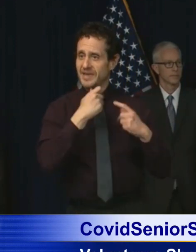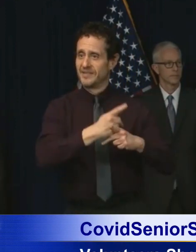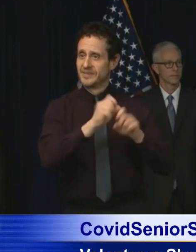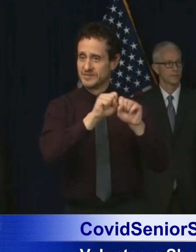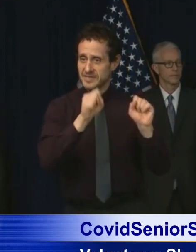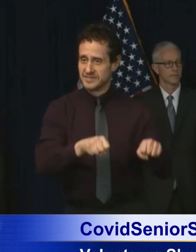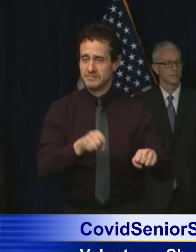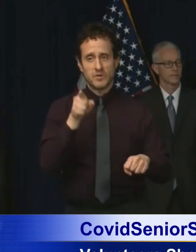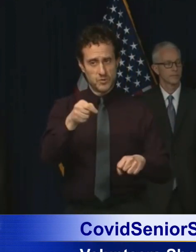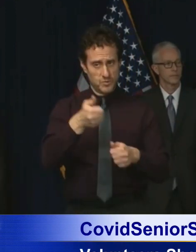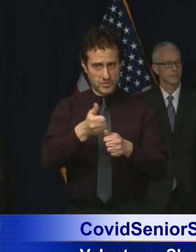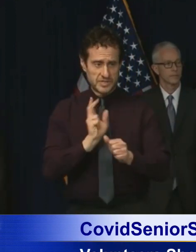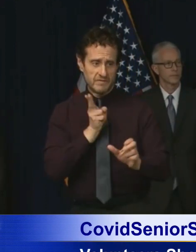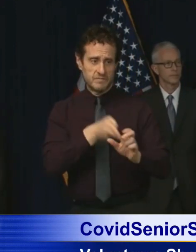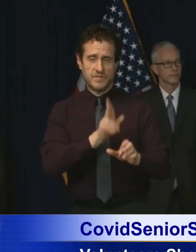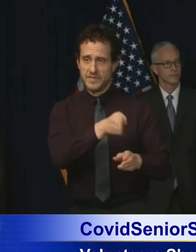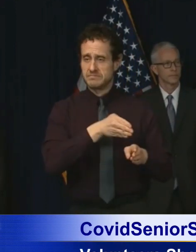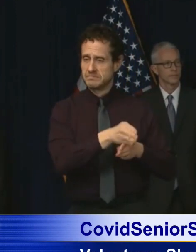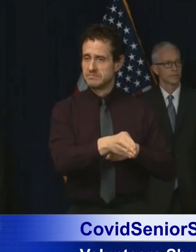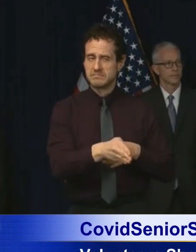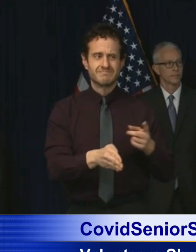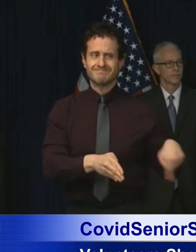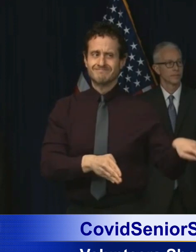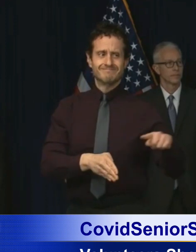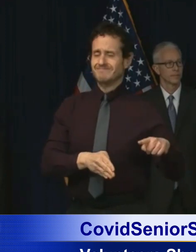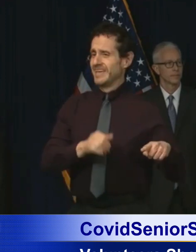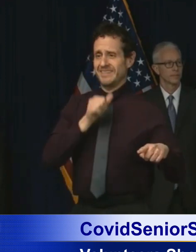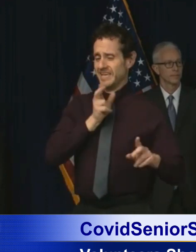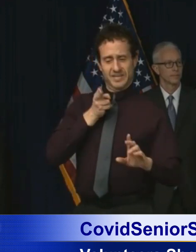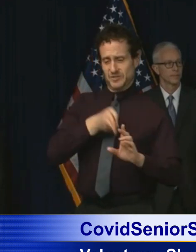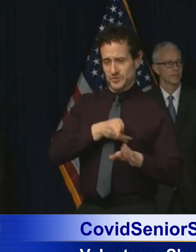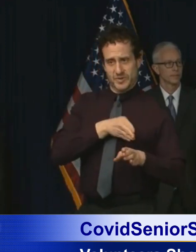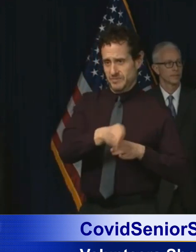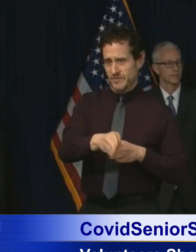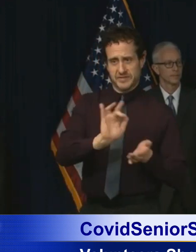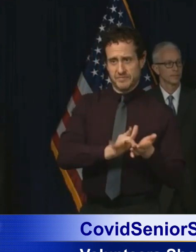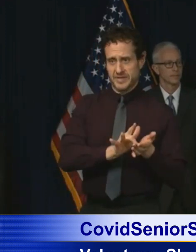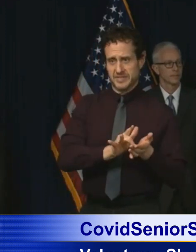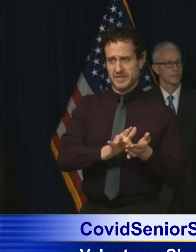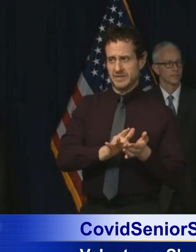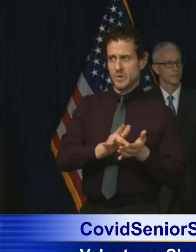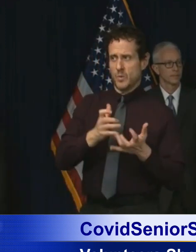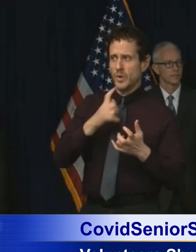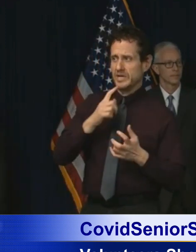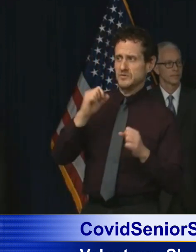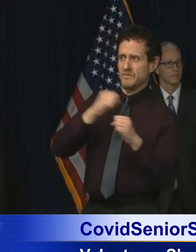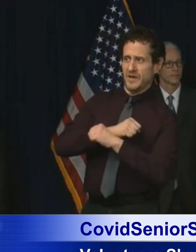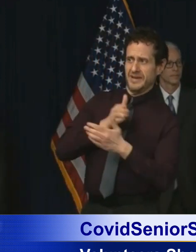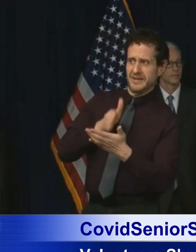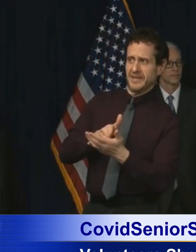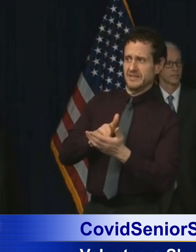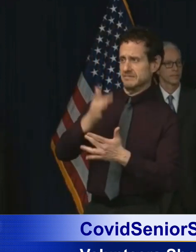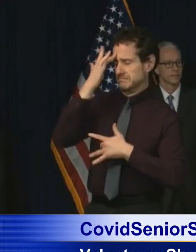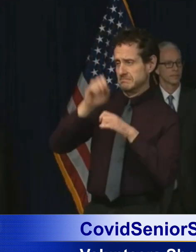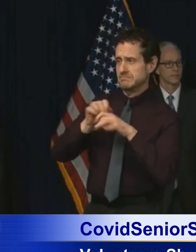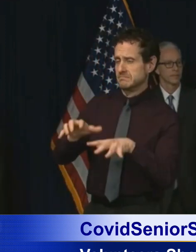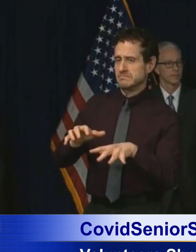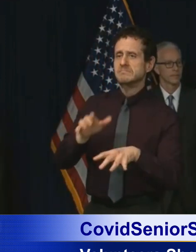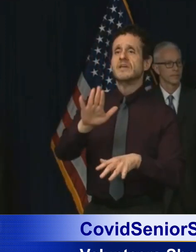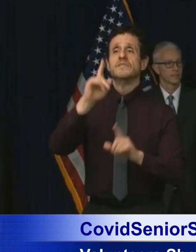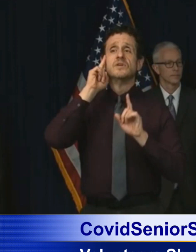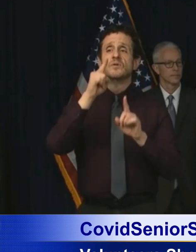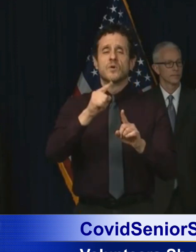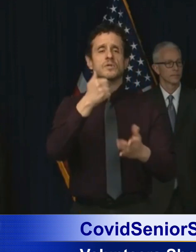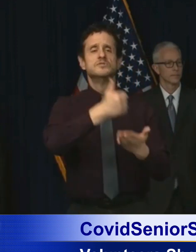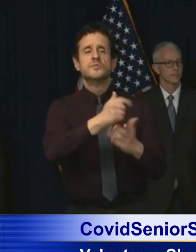I can tell you that they didn't join this profession looking to fight a pandemic. They wanted to help people, to live a life